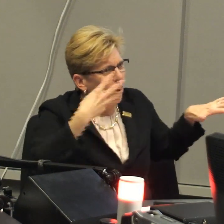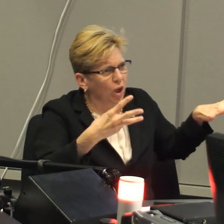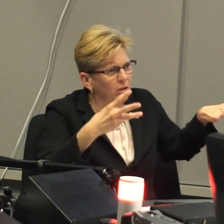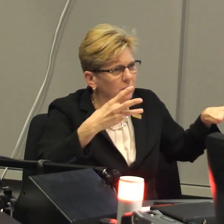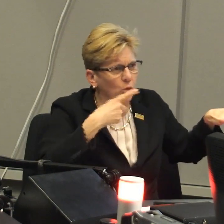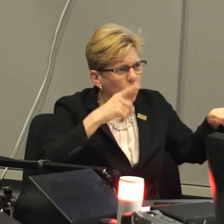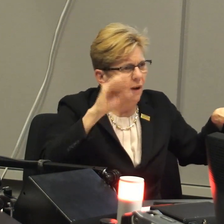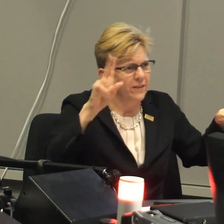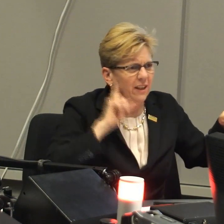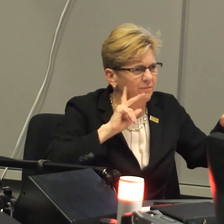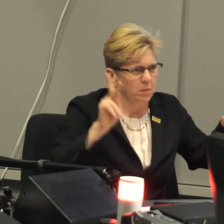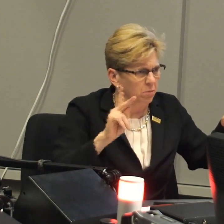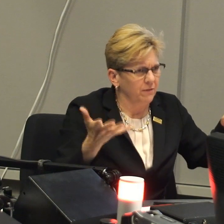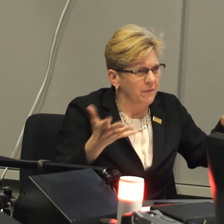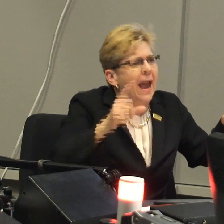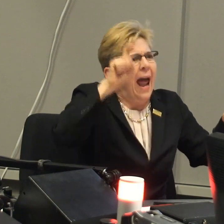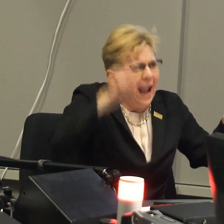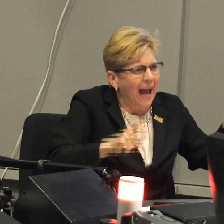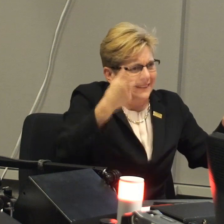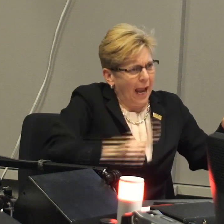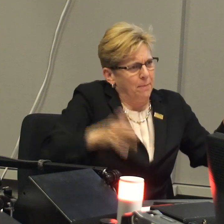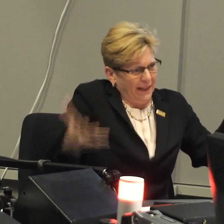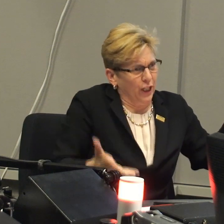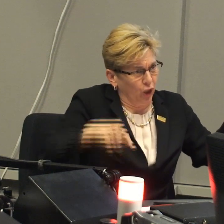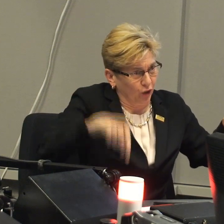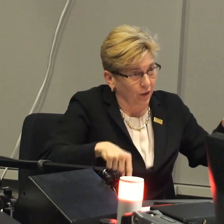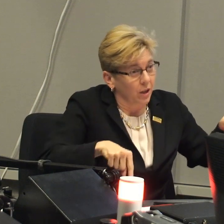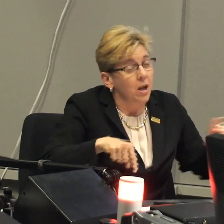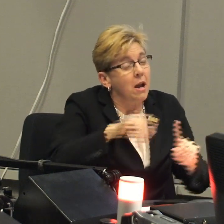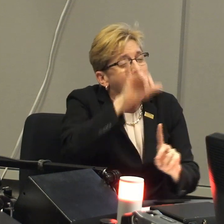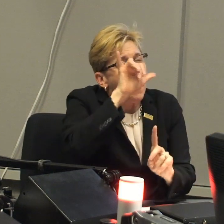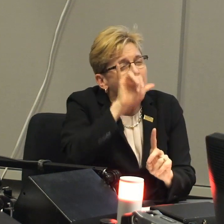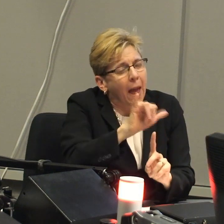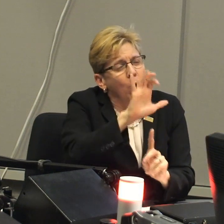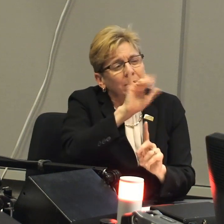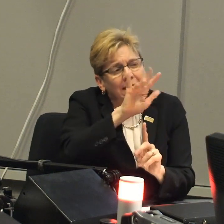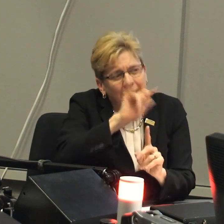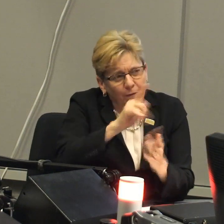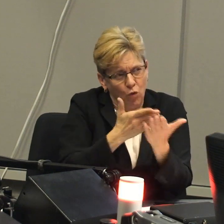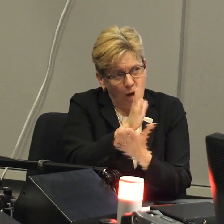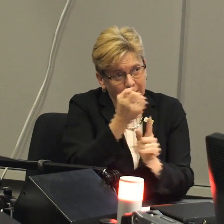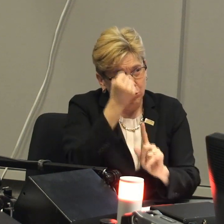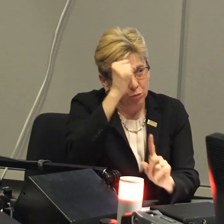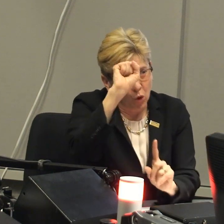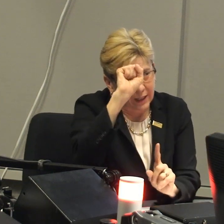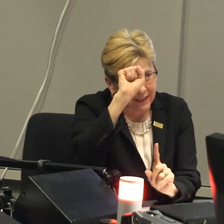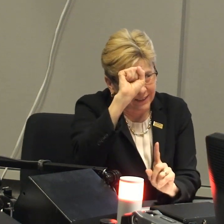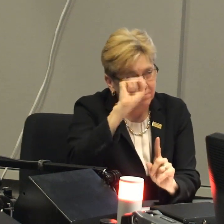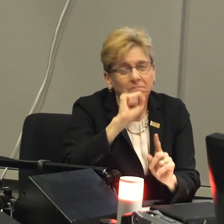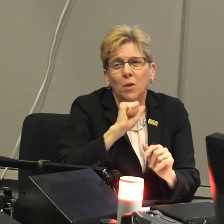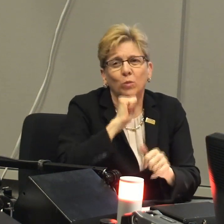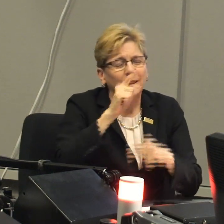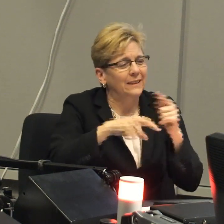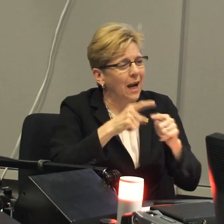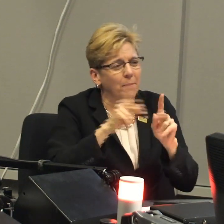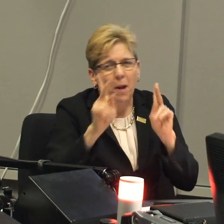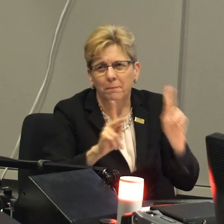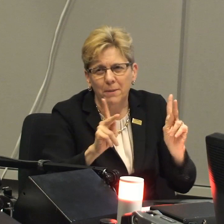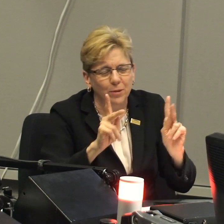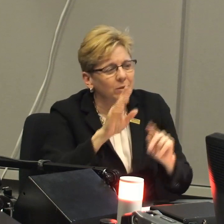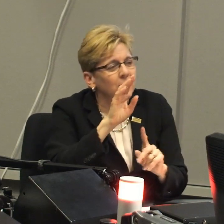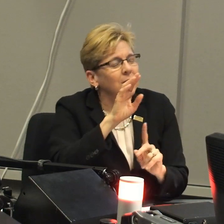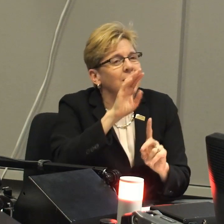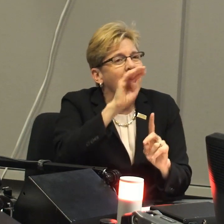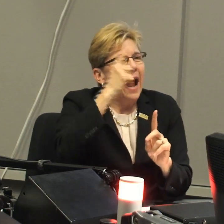can we model leadership throughout the world for all deaf people if we don't do that here at Gallaudet? And it had to happen at Gallaudet. That was a